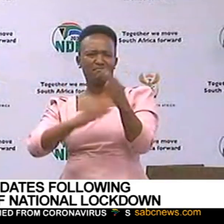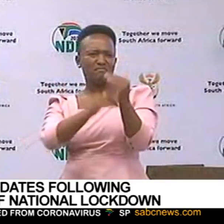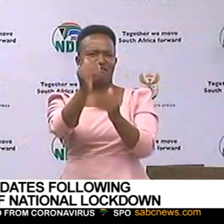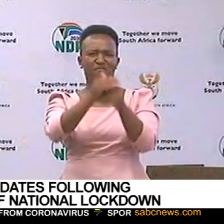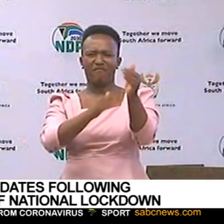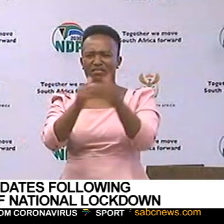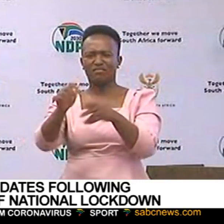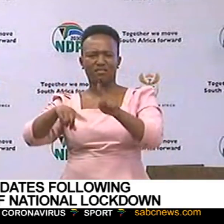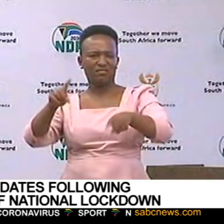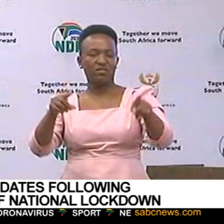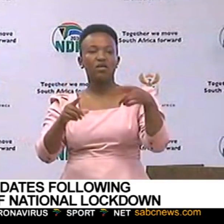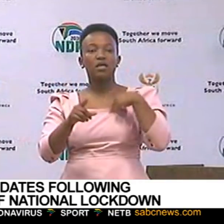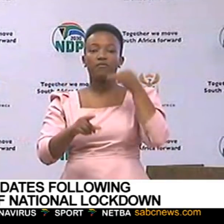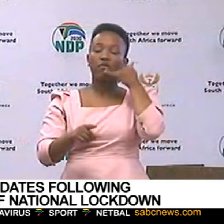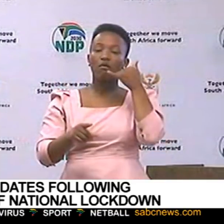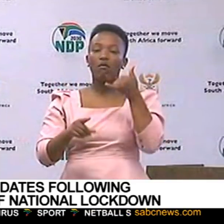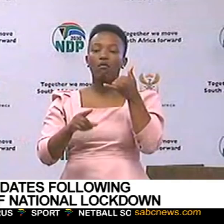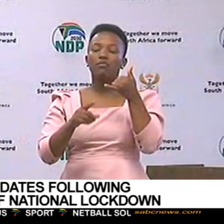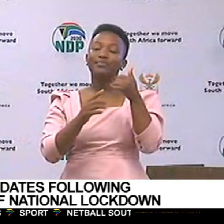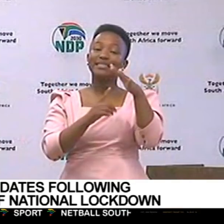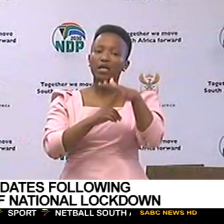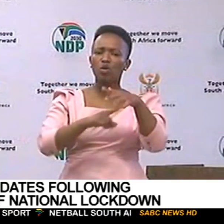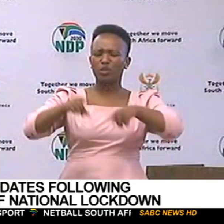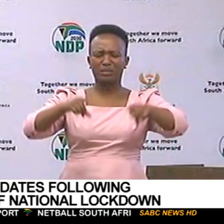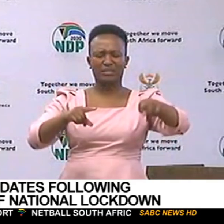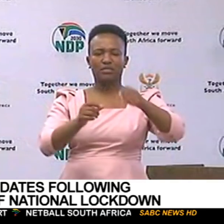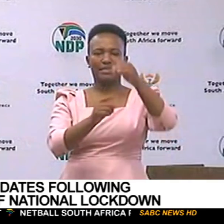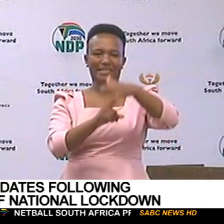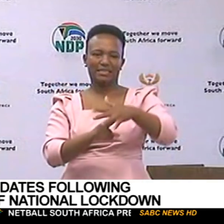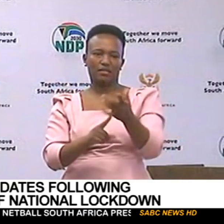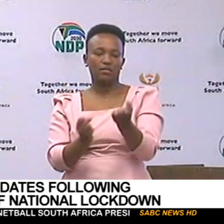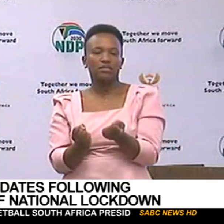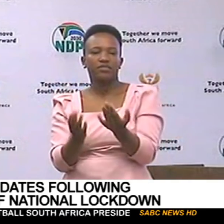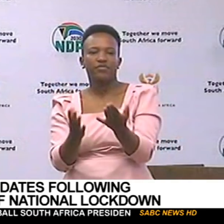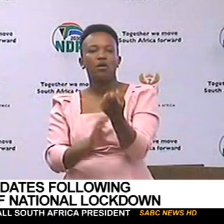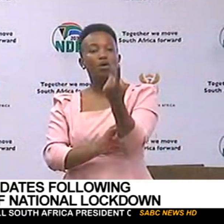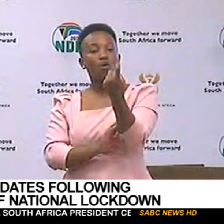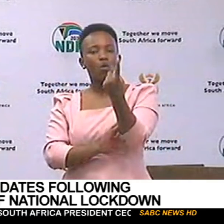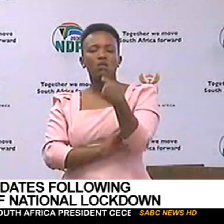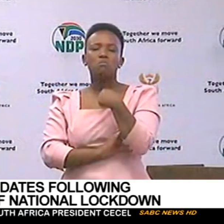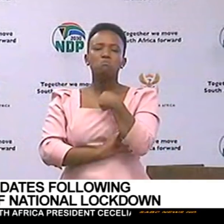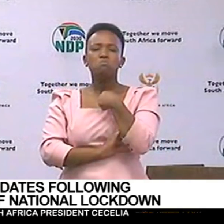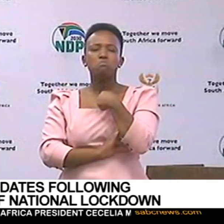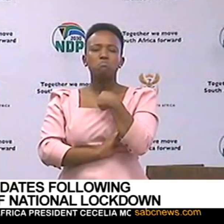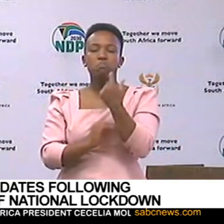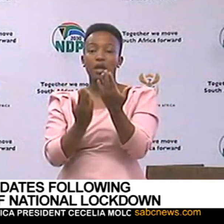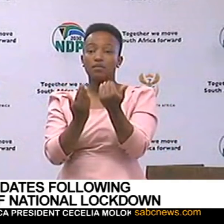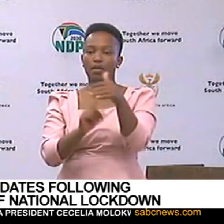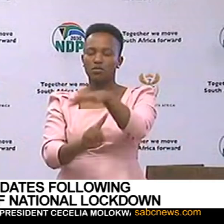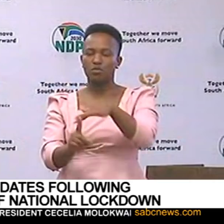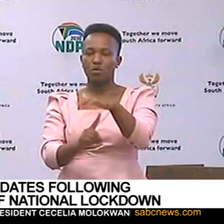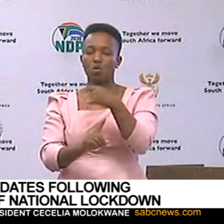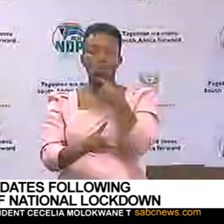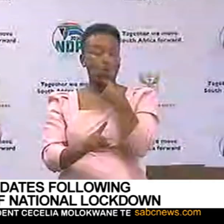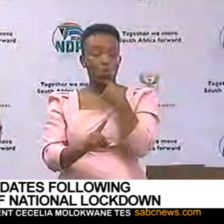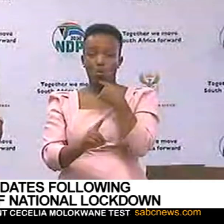and digital services, it tells you already that one envisages a situation whereby there's going to